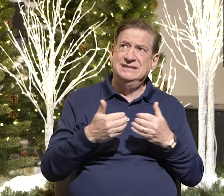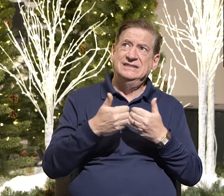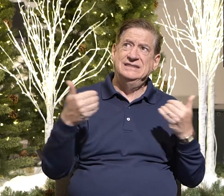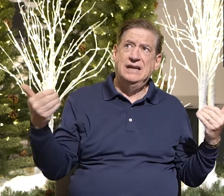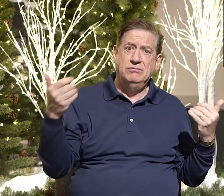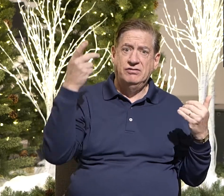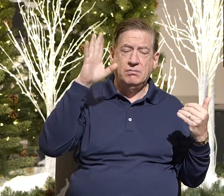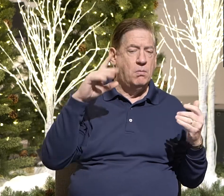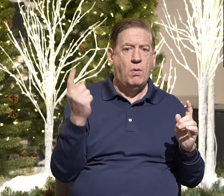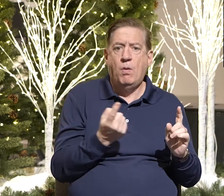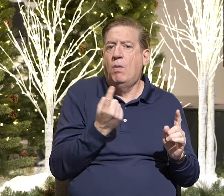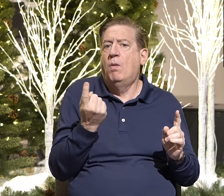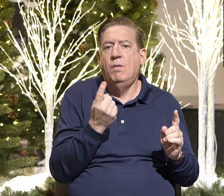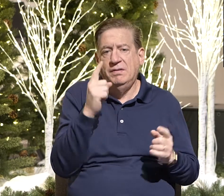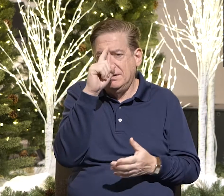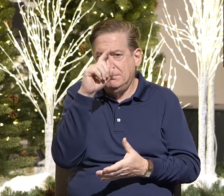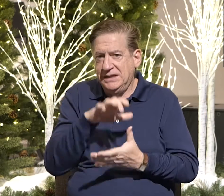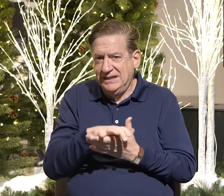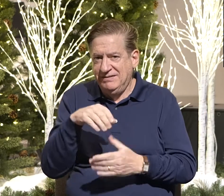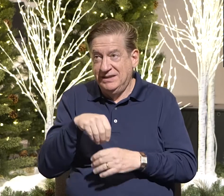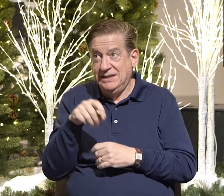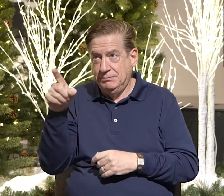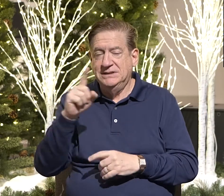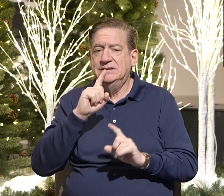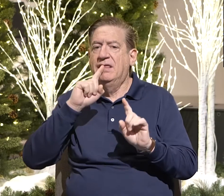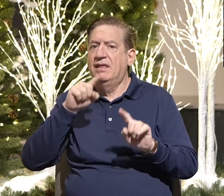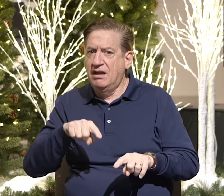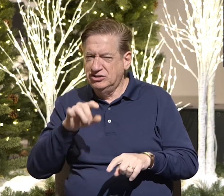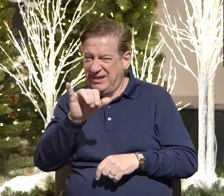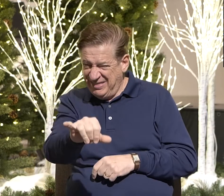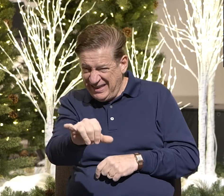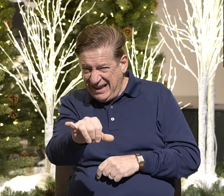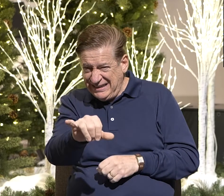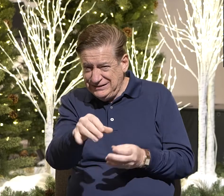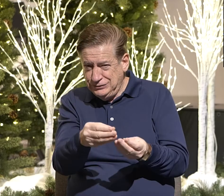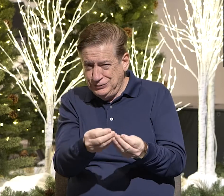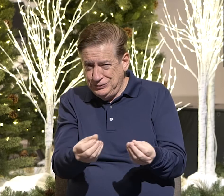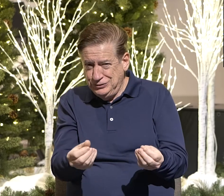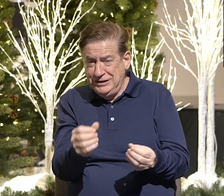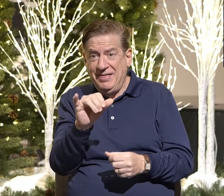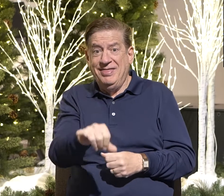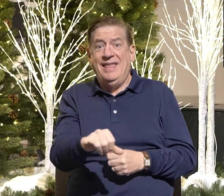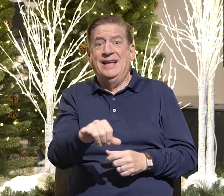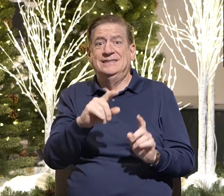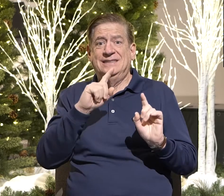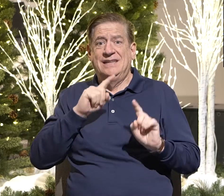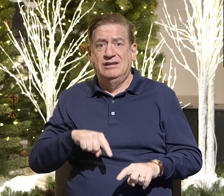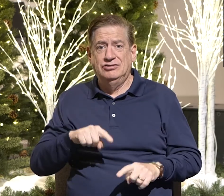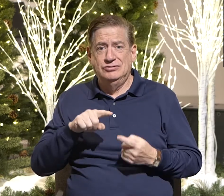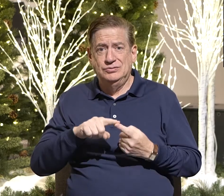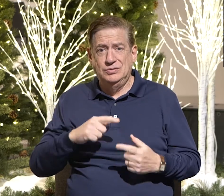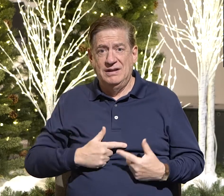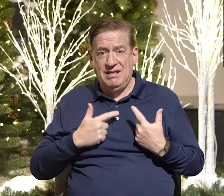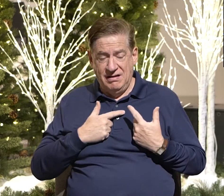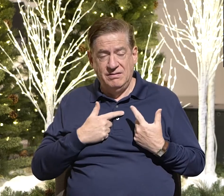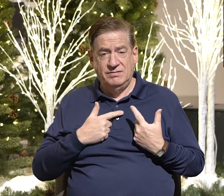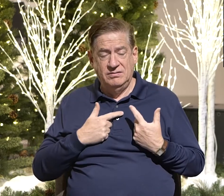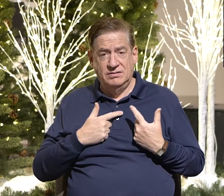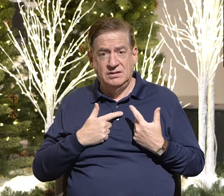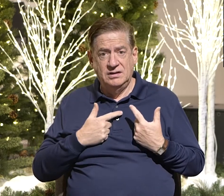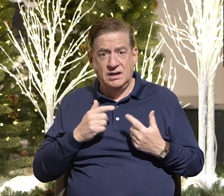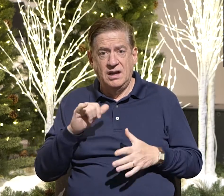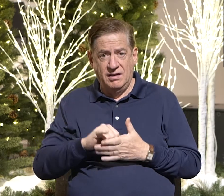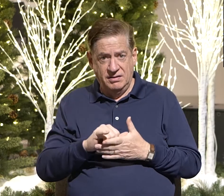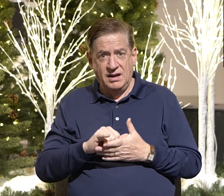belief in him is the answer. That's the solution. That's the answer to life. And then in that series we also cover